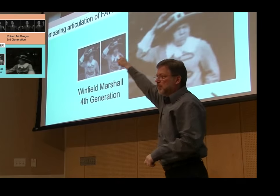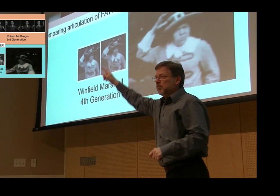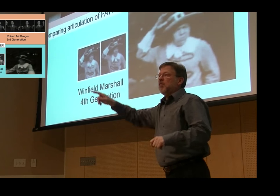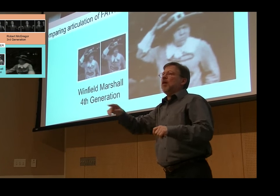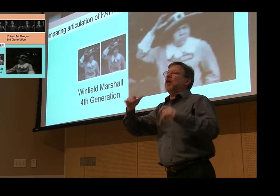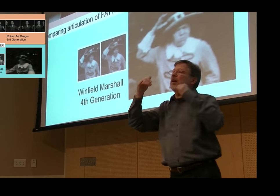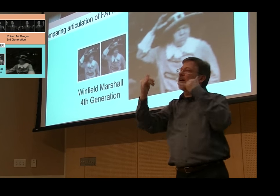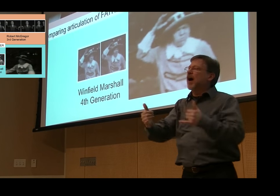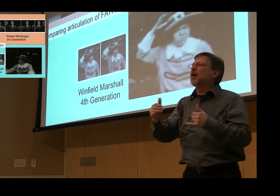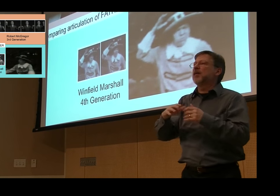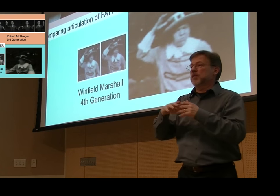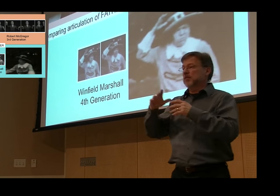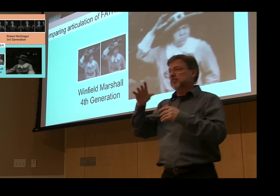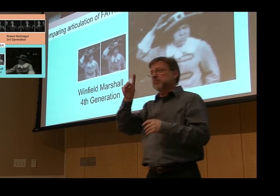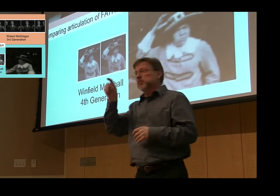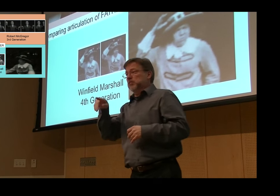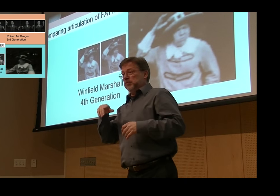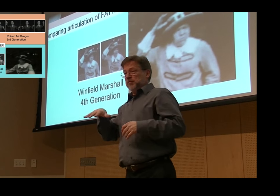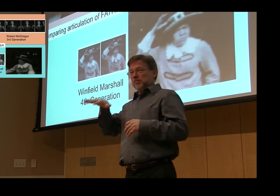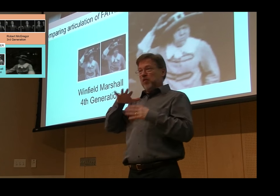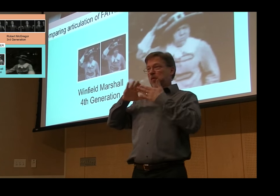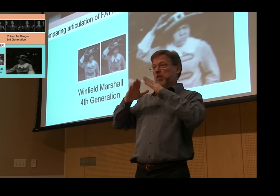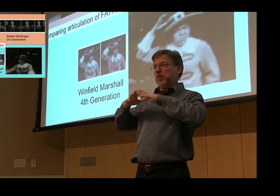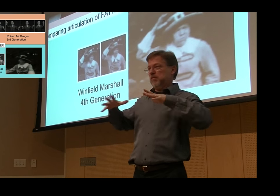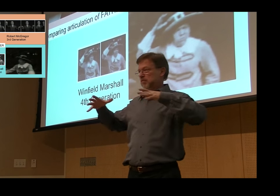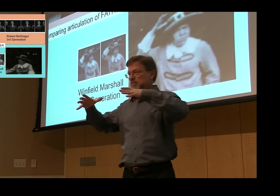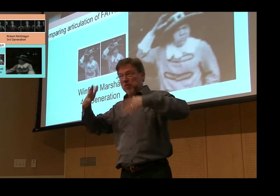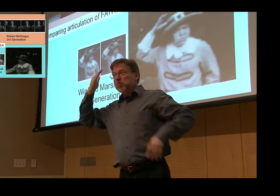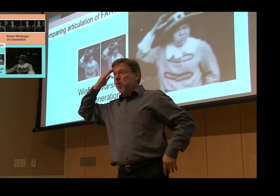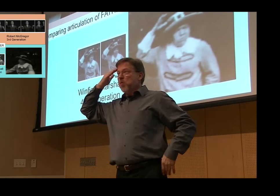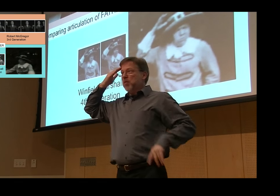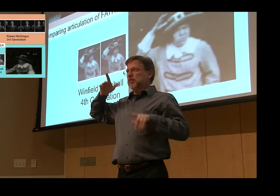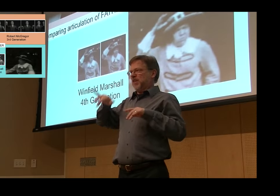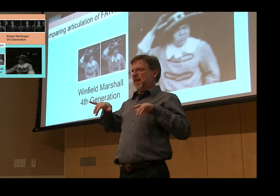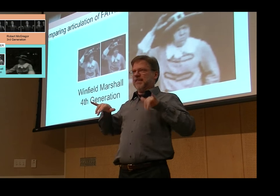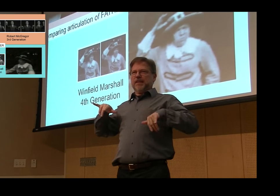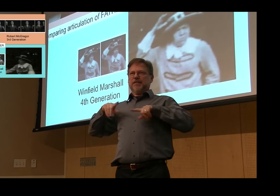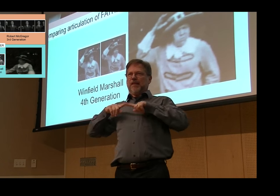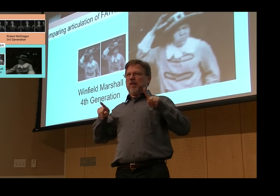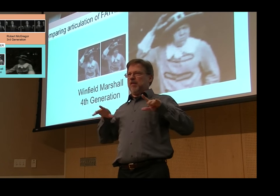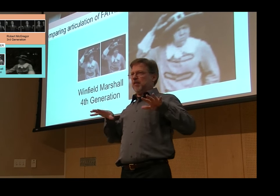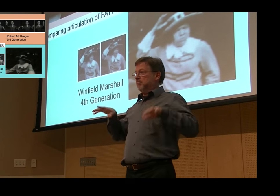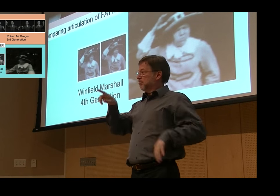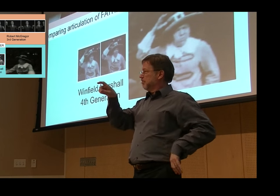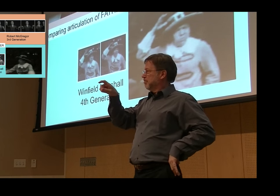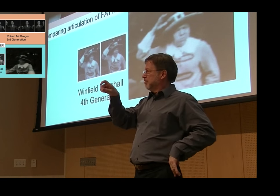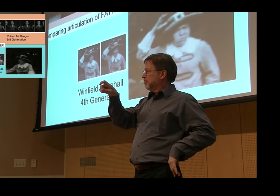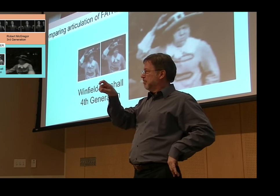are very similar to Marshall's. But when we look at McGregor's, we want to look at the